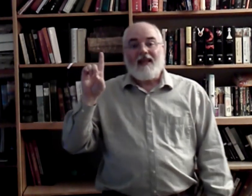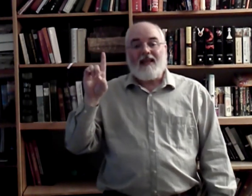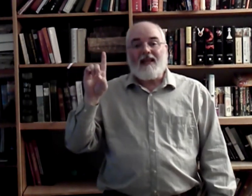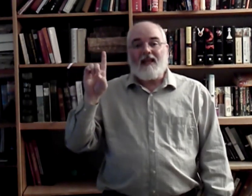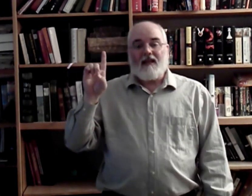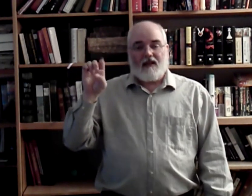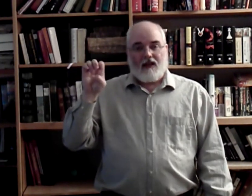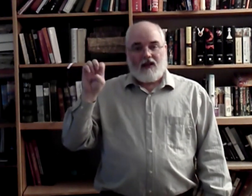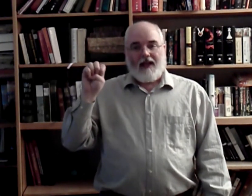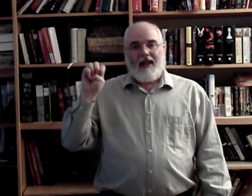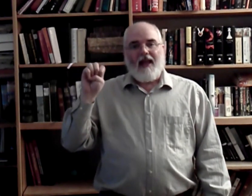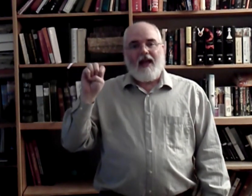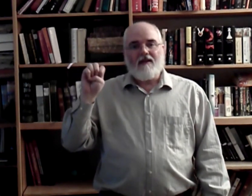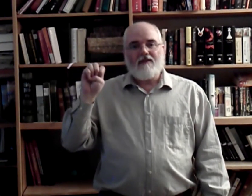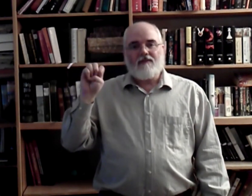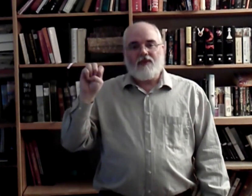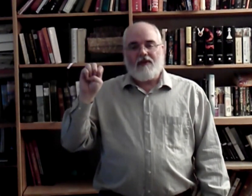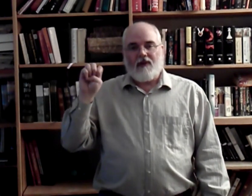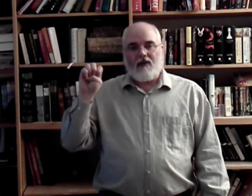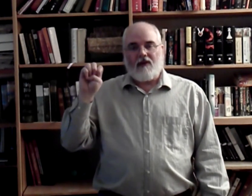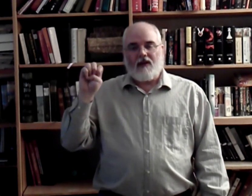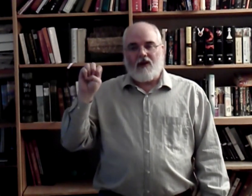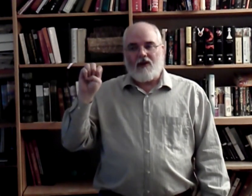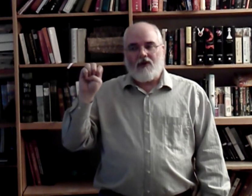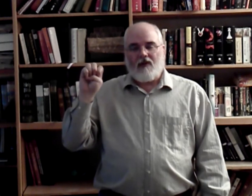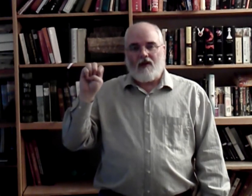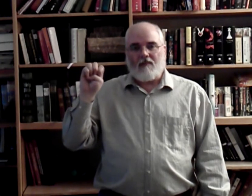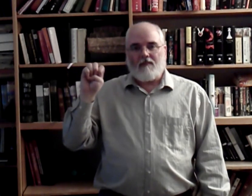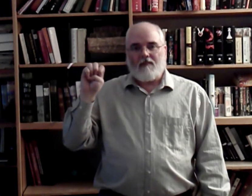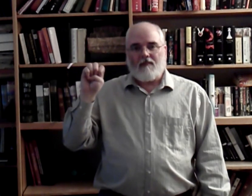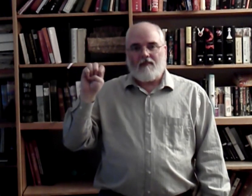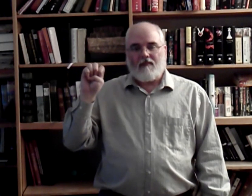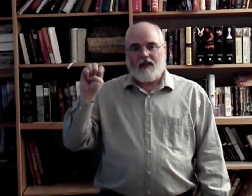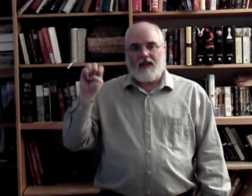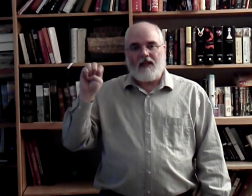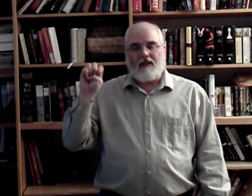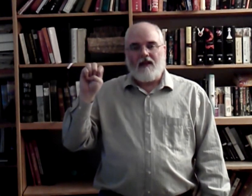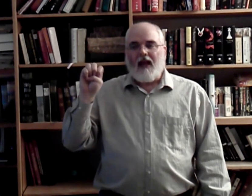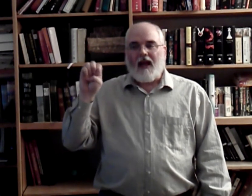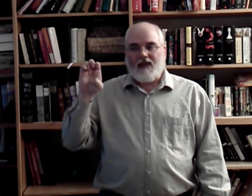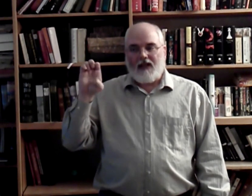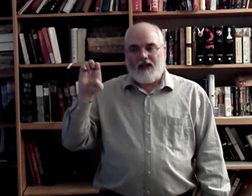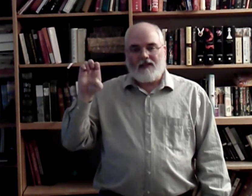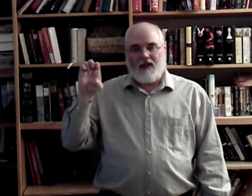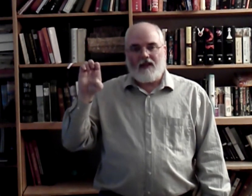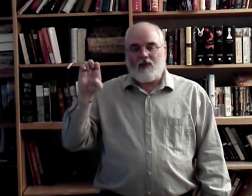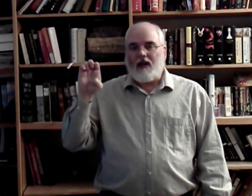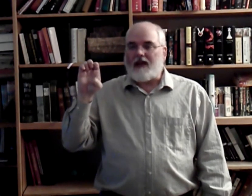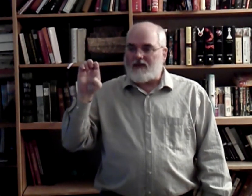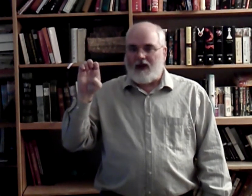E. Every finger is on your thumb. E. I've seen E's done this way. That's fine,